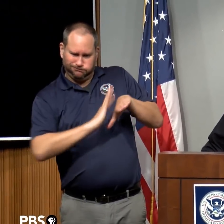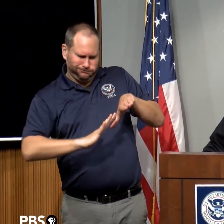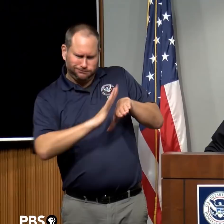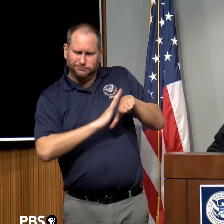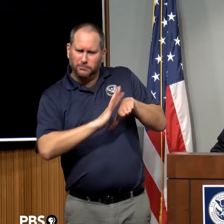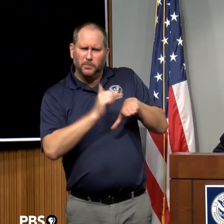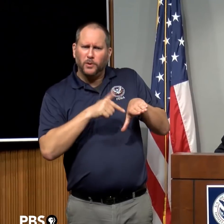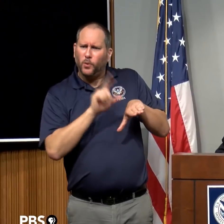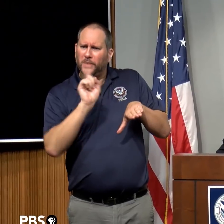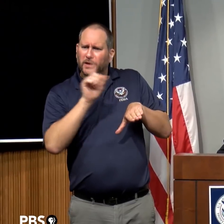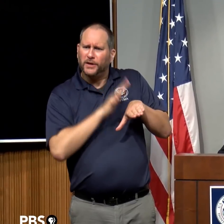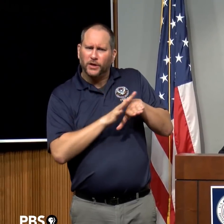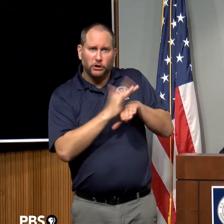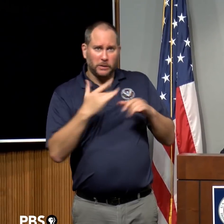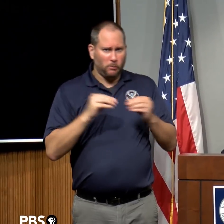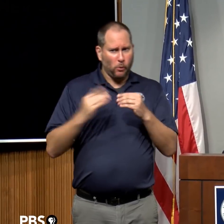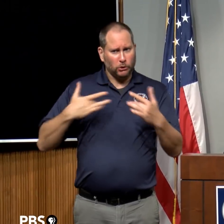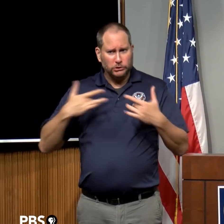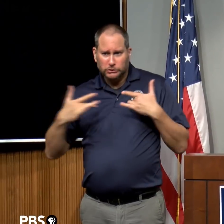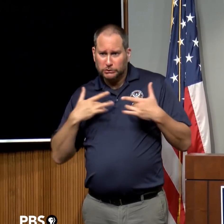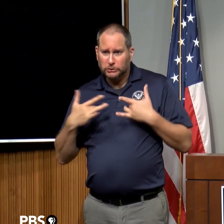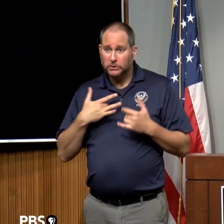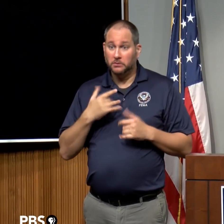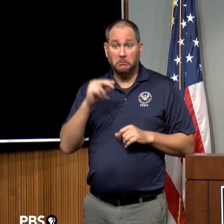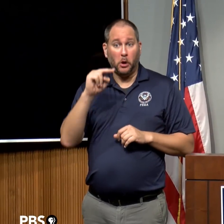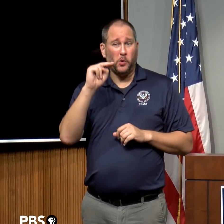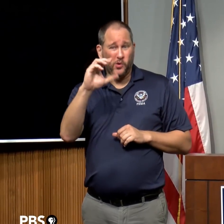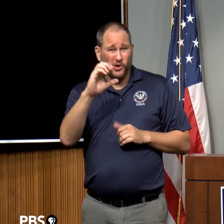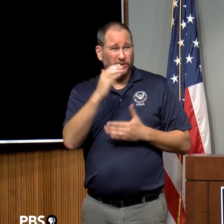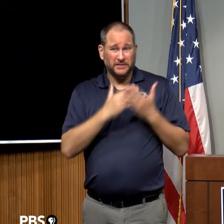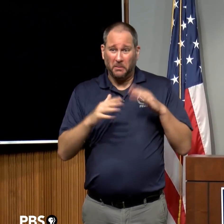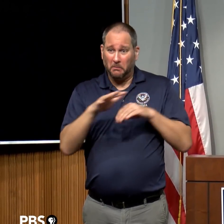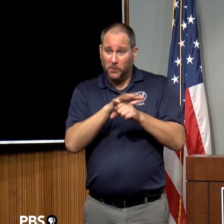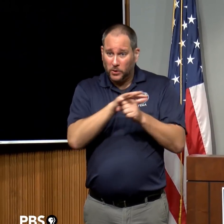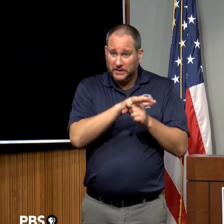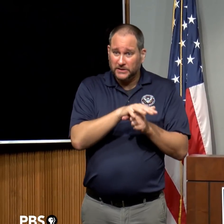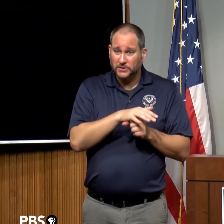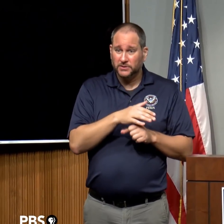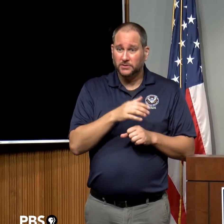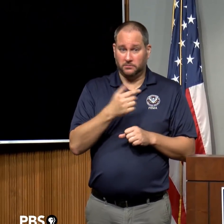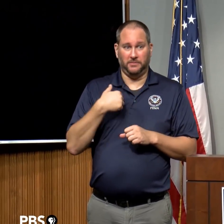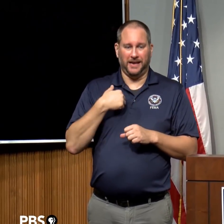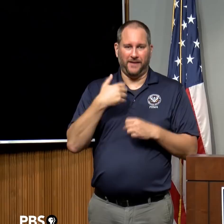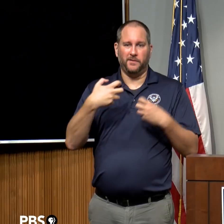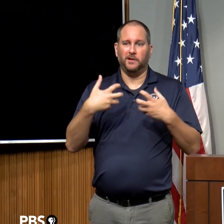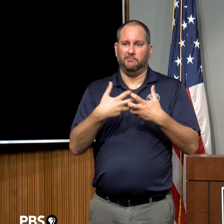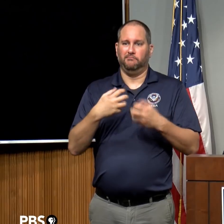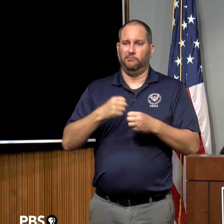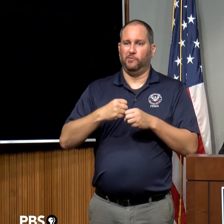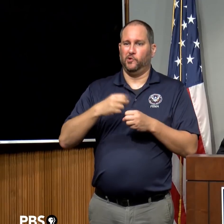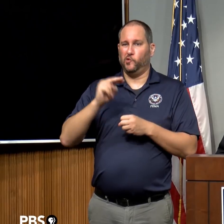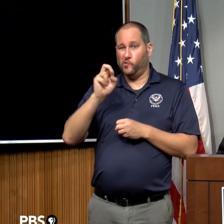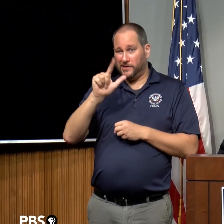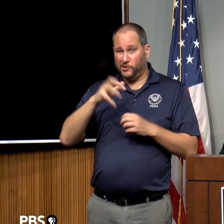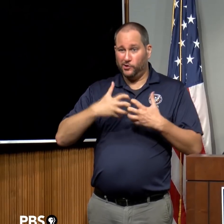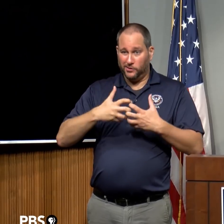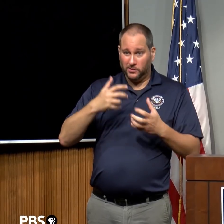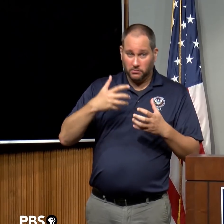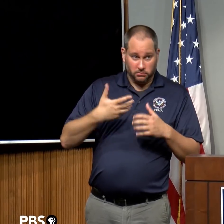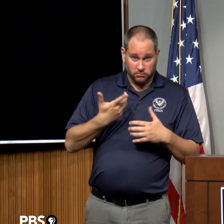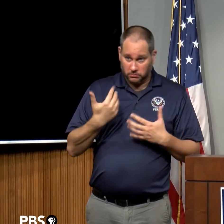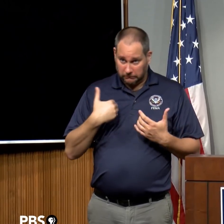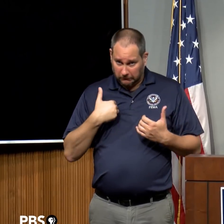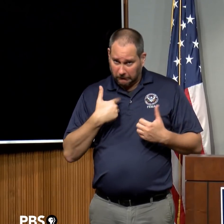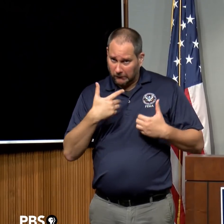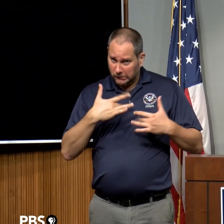way? I know in North Carolina with Florence there were some sites that were nuclear power plants that were concerned. Is there anything similar with this path to our? You know, our main concern